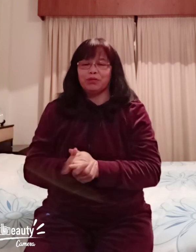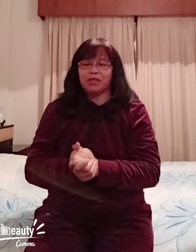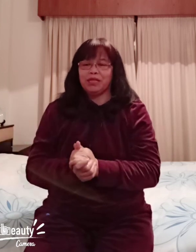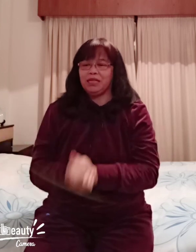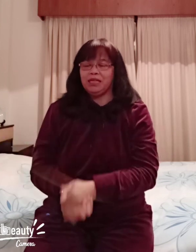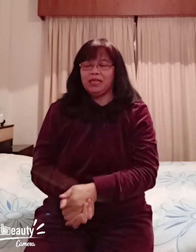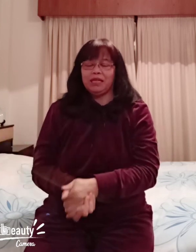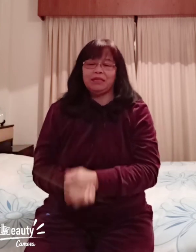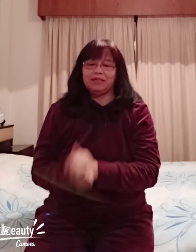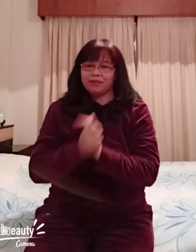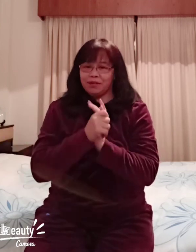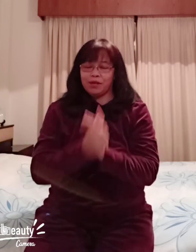itong itong ito treasure